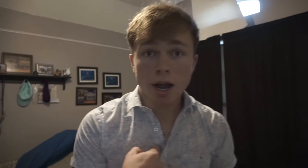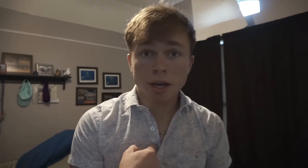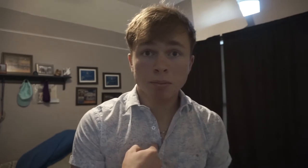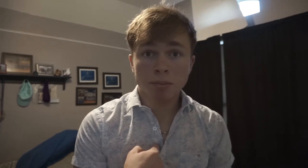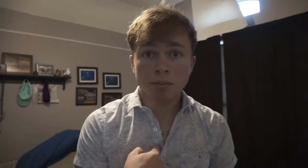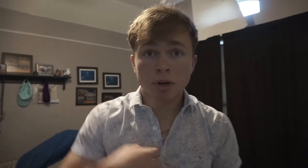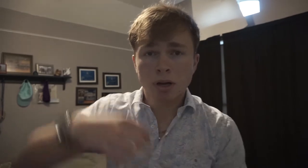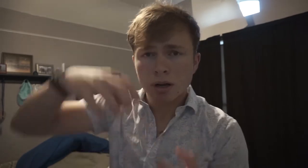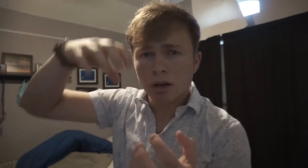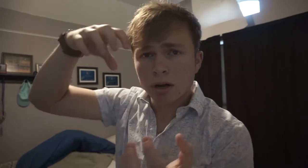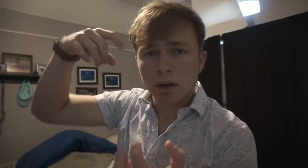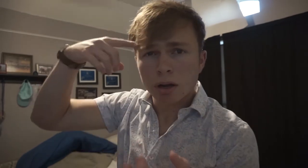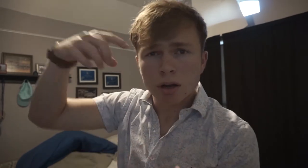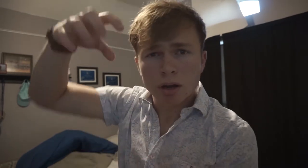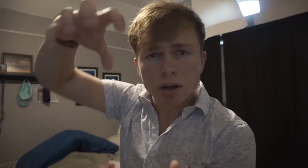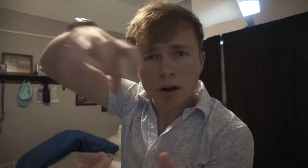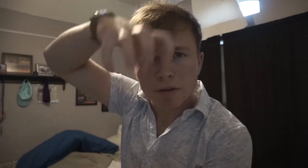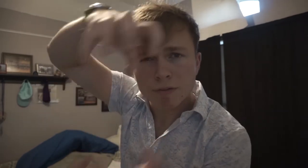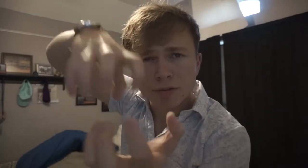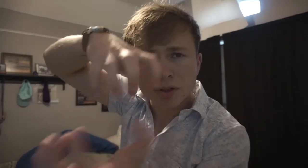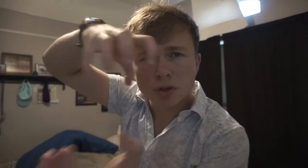I'm confused.